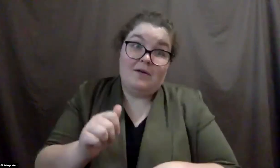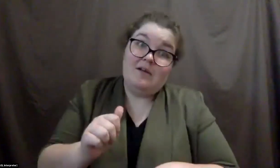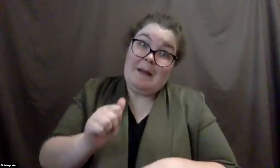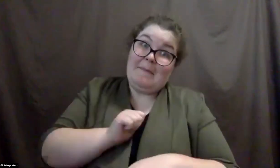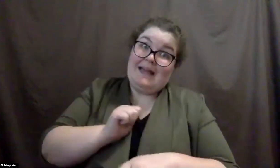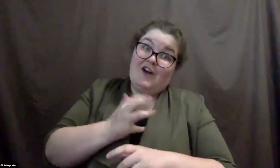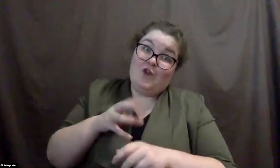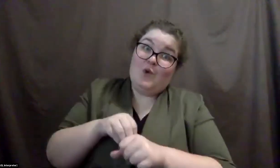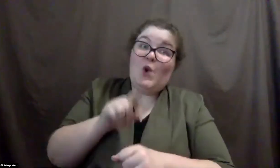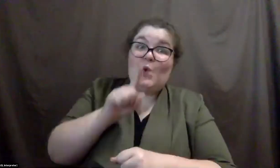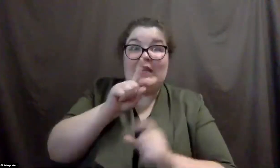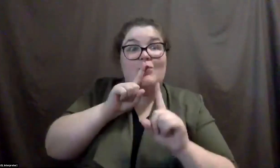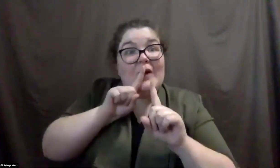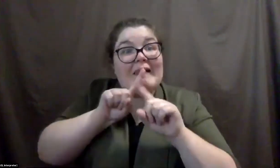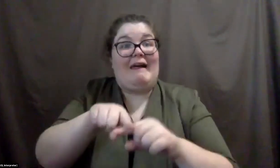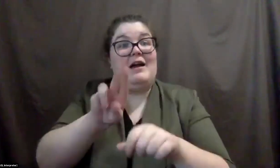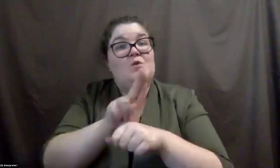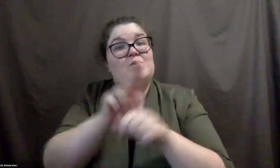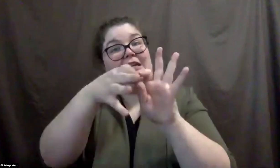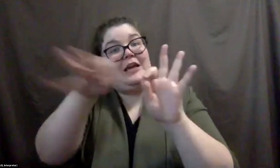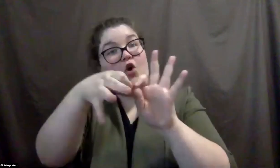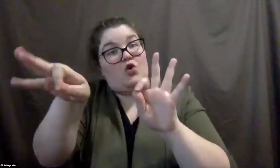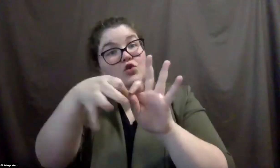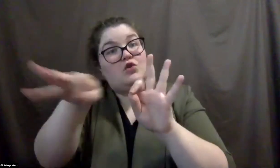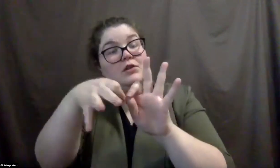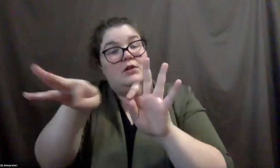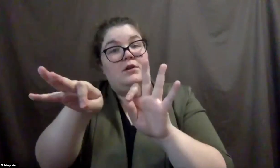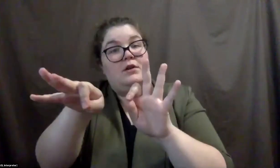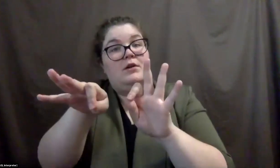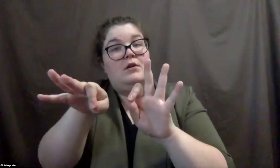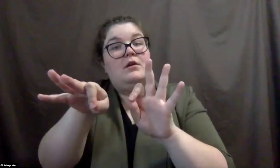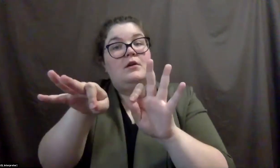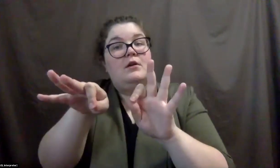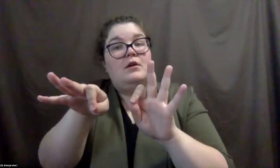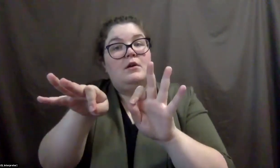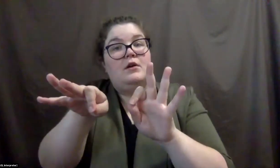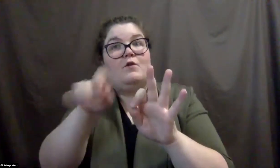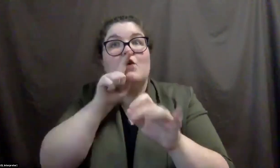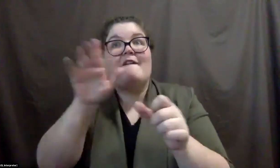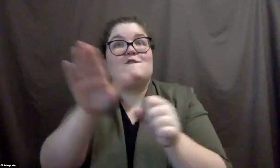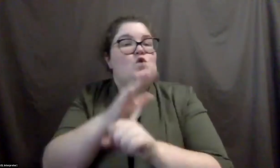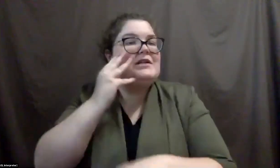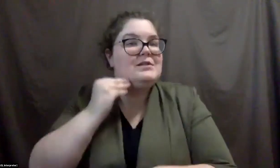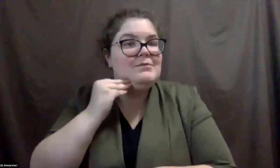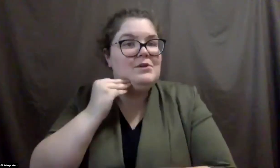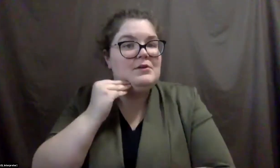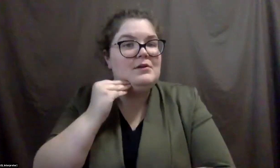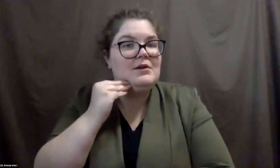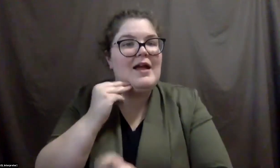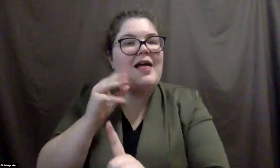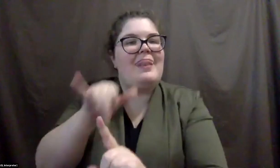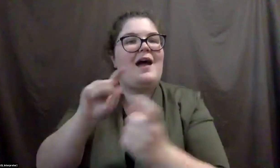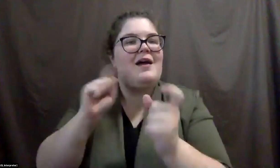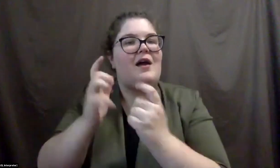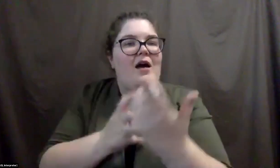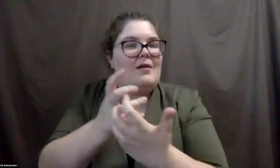really, um, rely on that, um, to, to, to get the full experience. And that accommodation